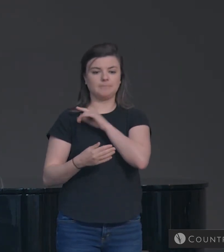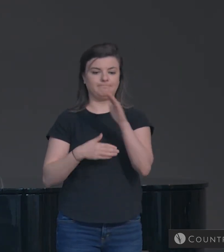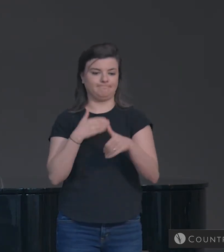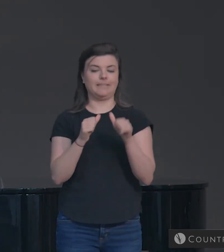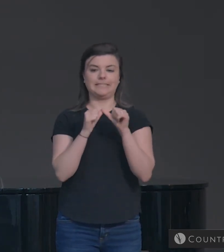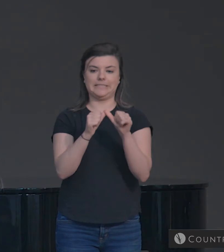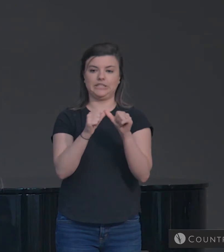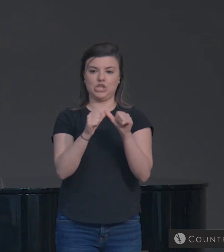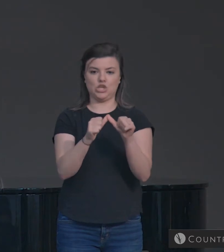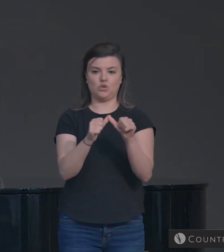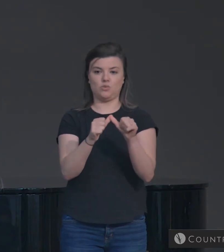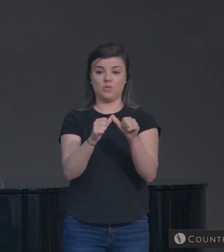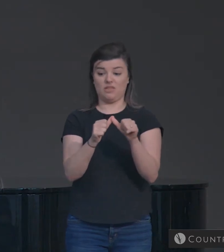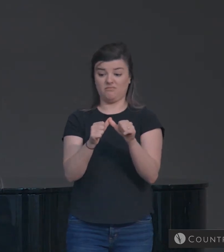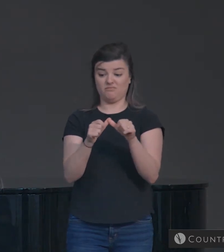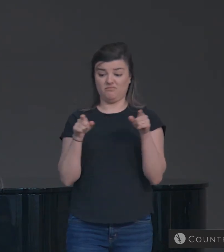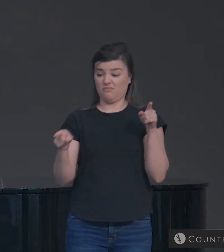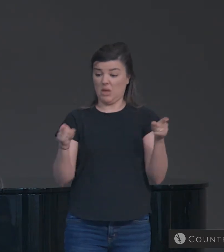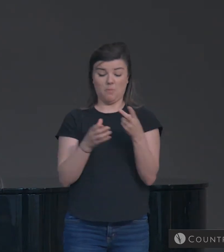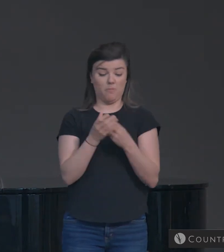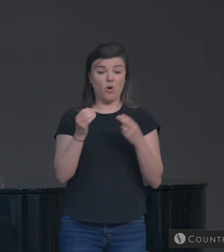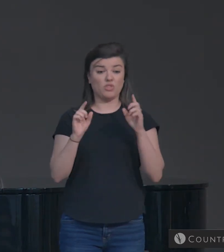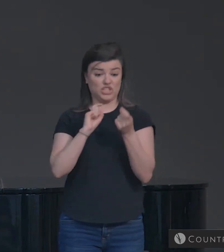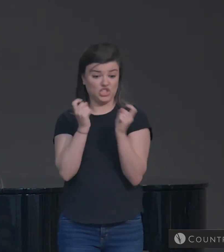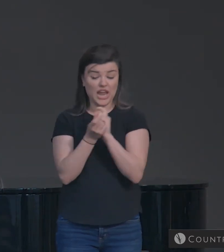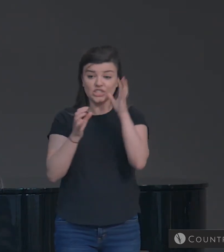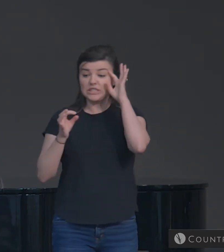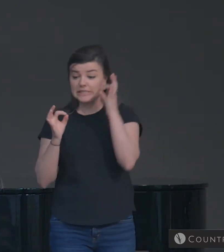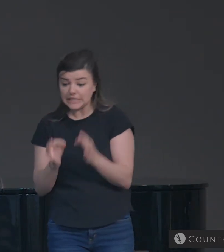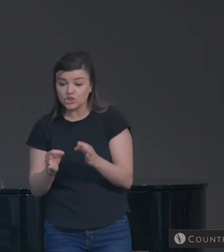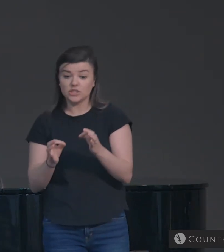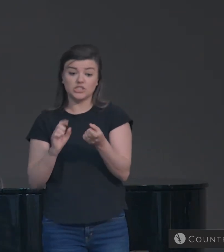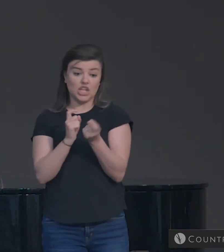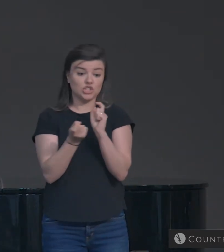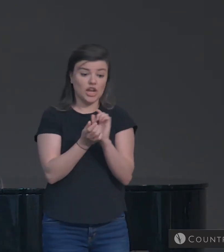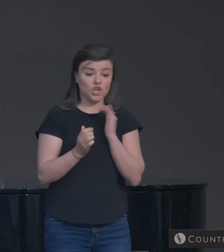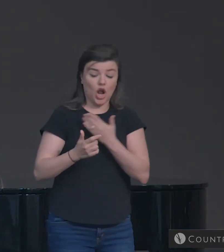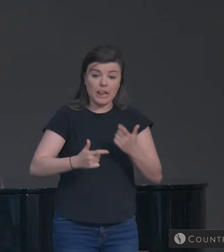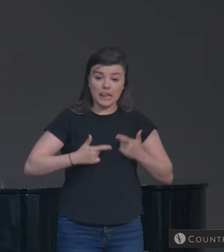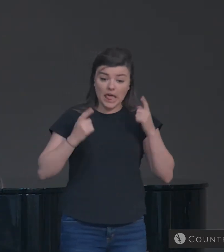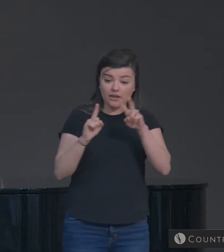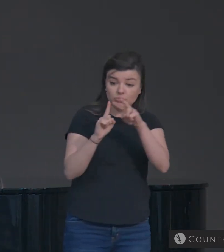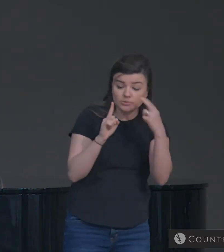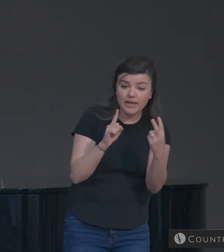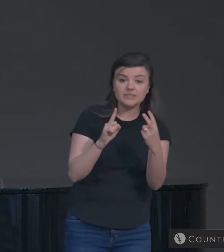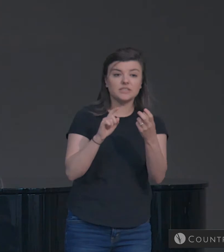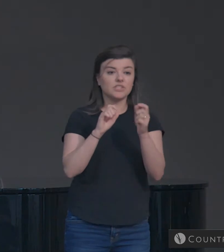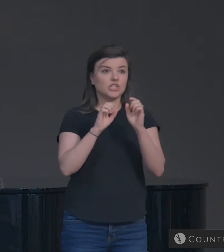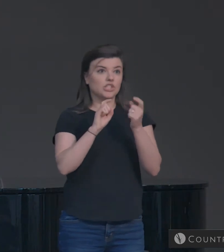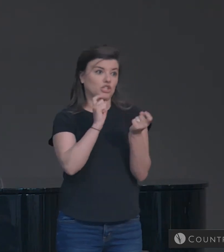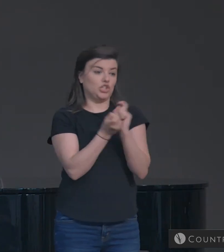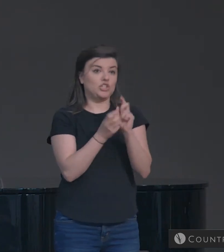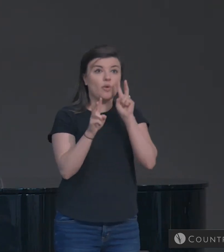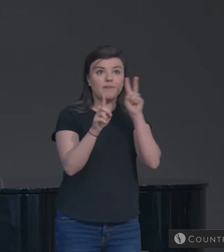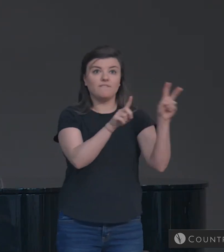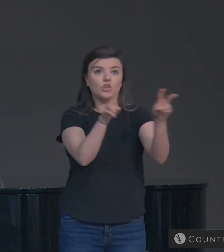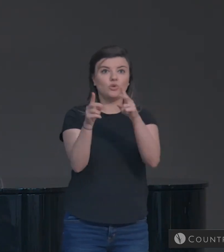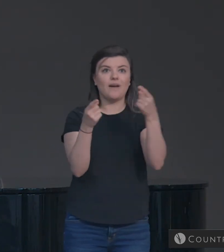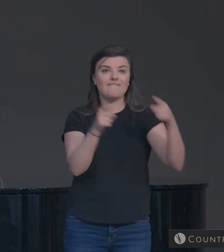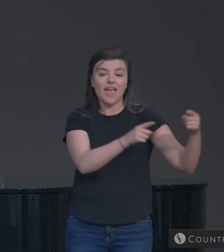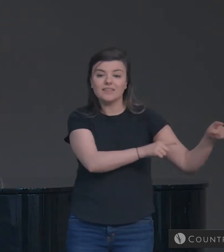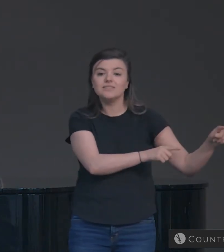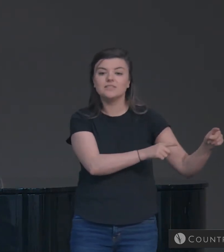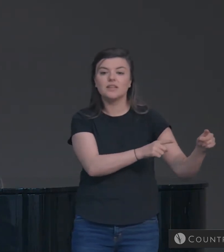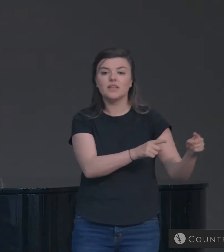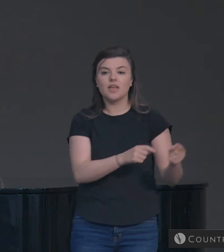They both have the power of changing our decisions. They change how we think about life. They change how we interpret current events. And one has